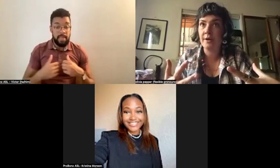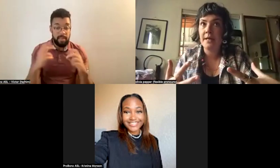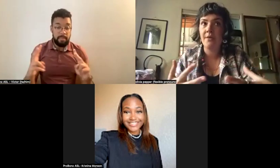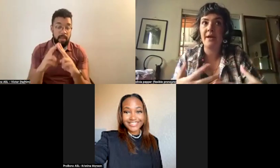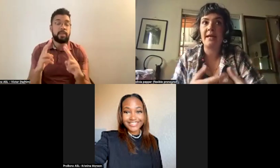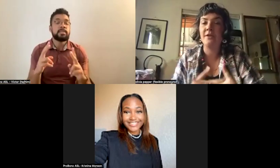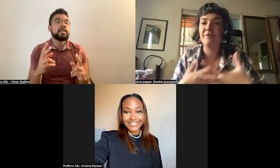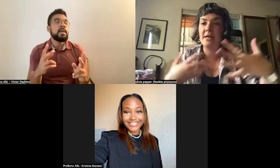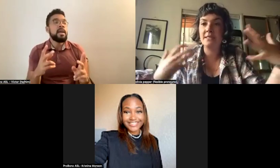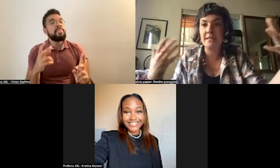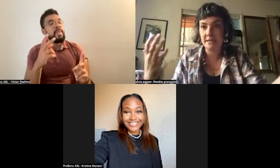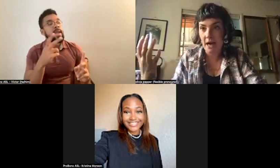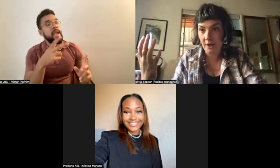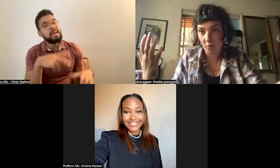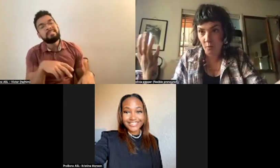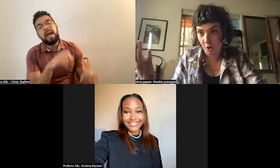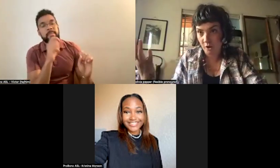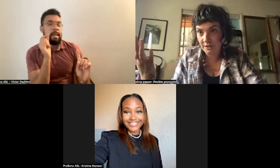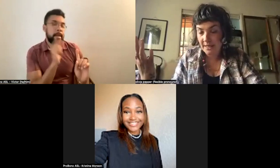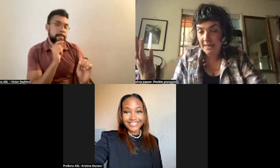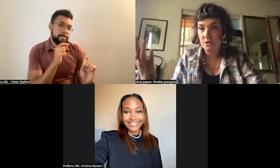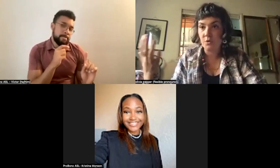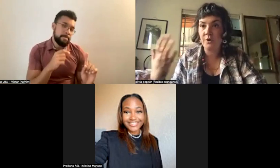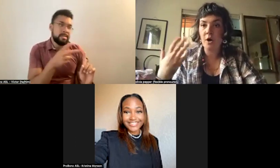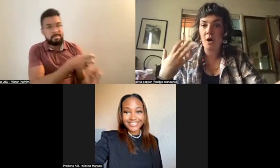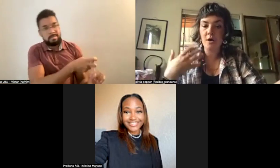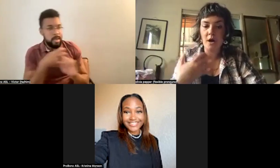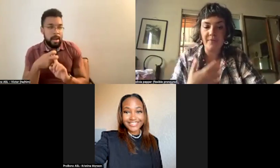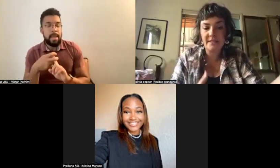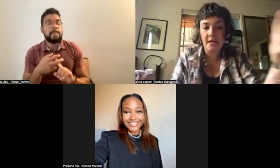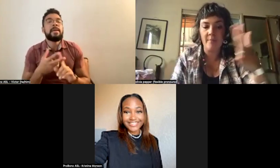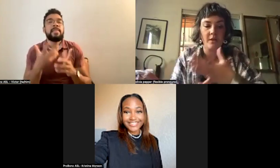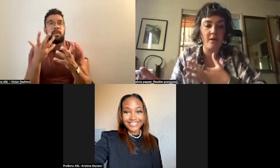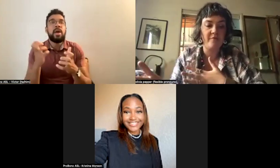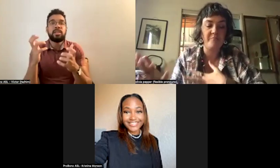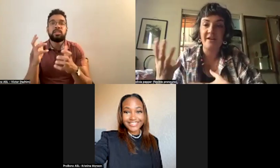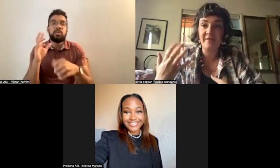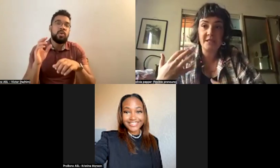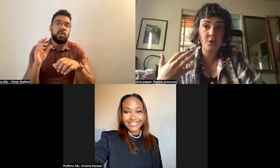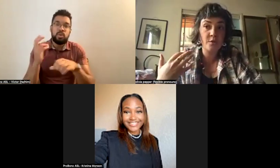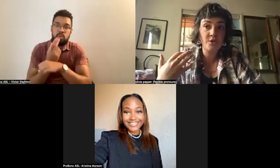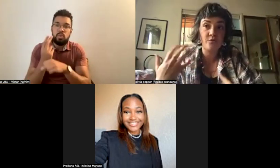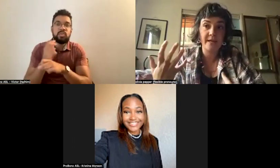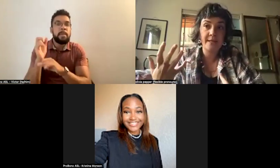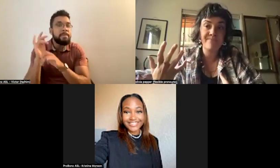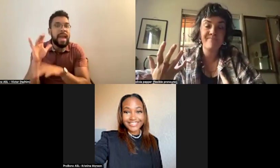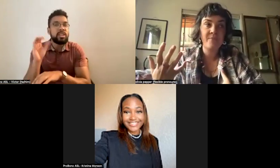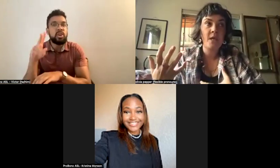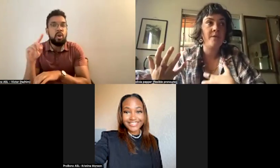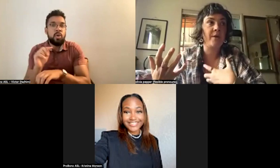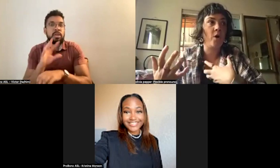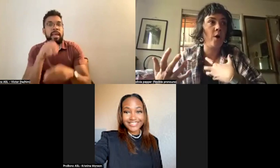that can affect the entire world. So there are at this time, a lot of manifestos written